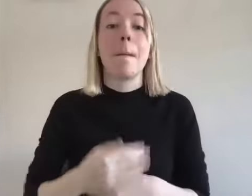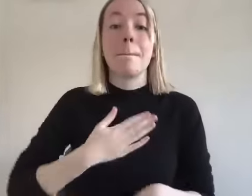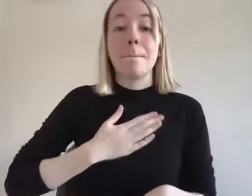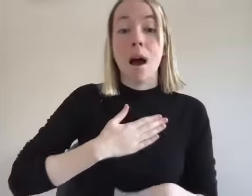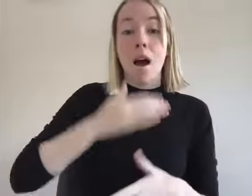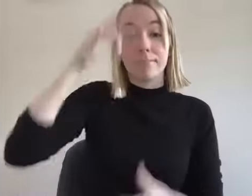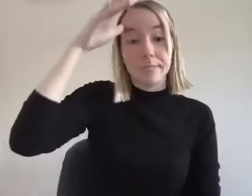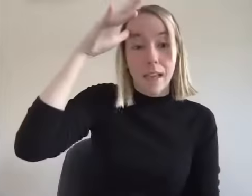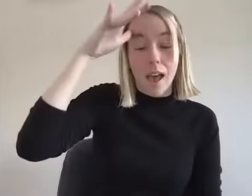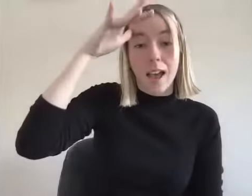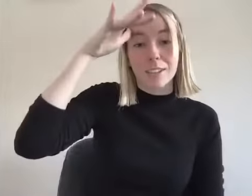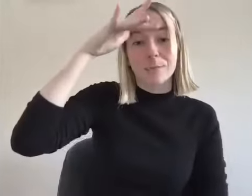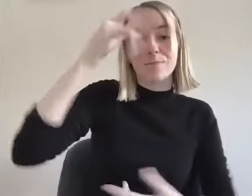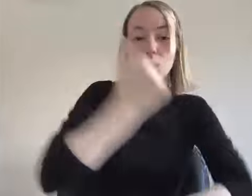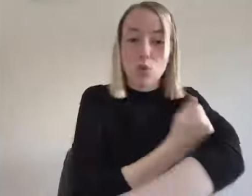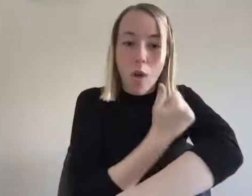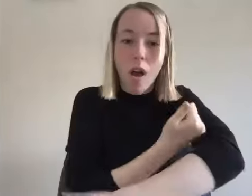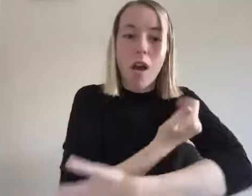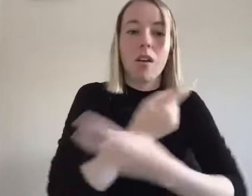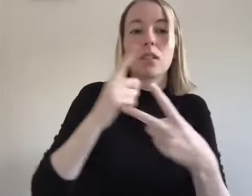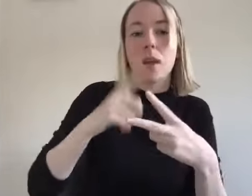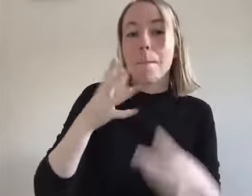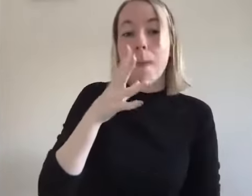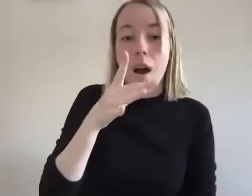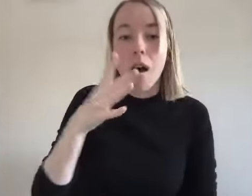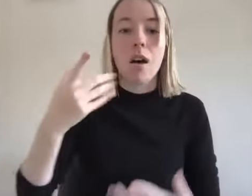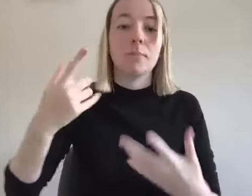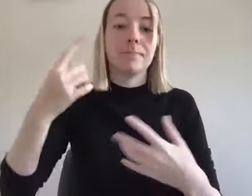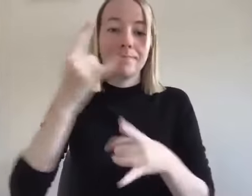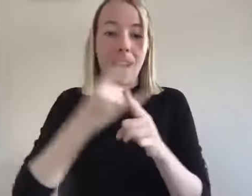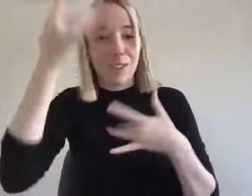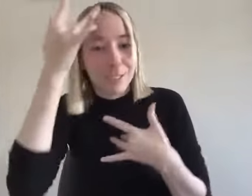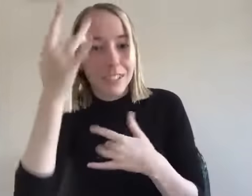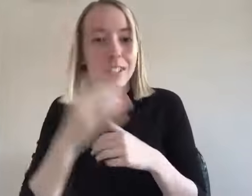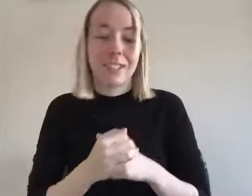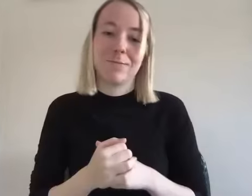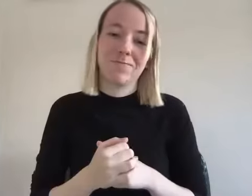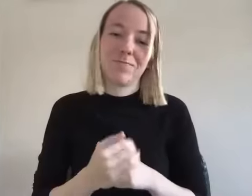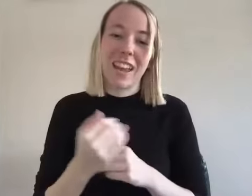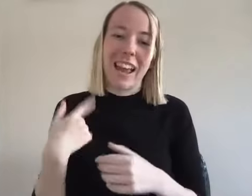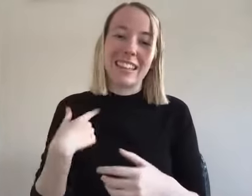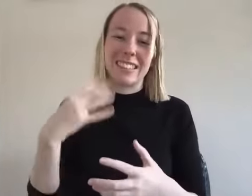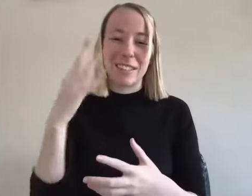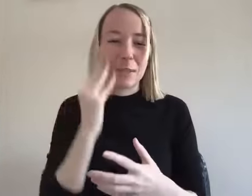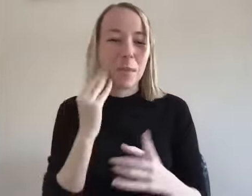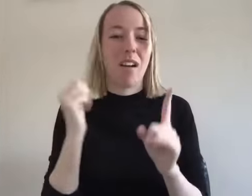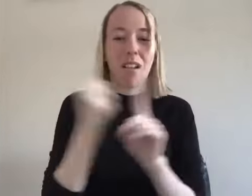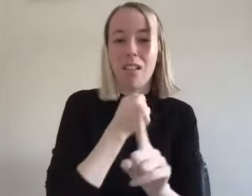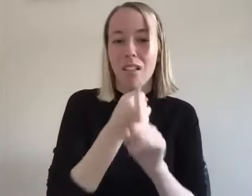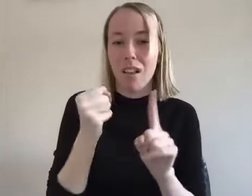dad was a drug dealer my mom's an alcoholic and um i was affected by somebody who was an untreated alan on who was uh violent for a long time with